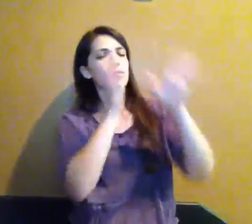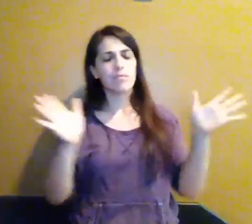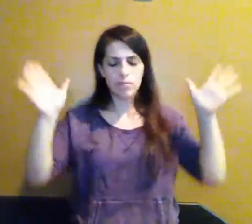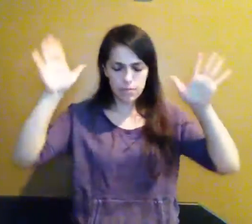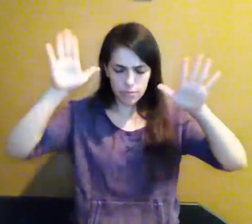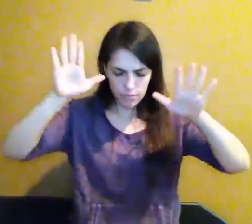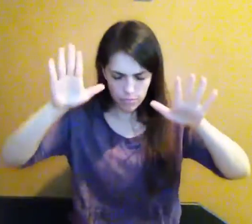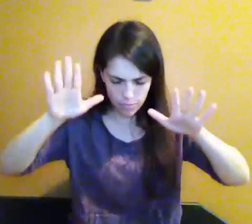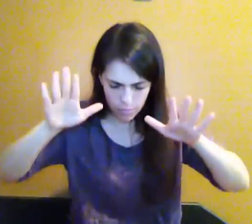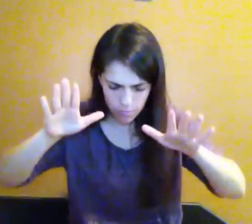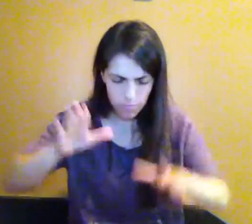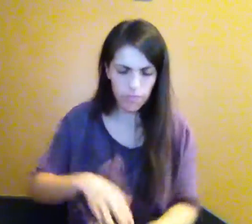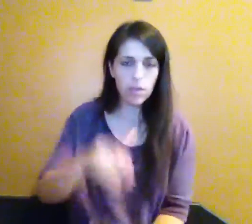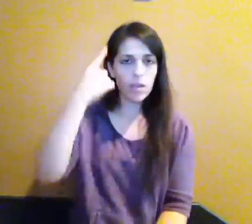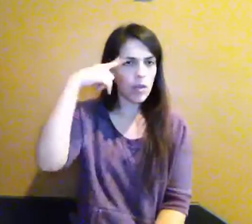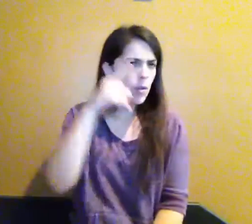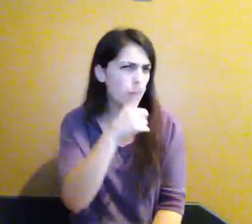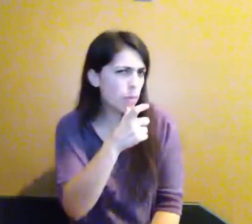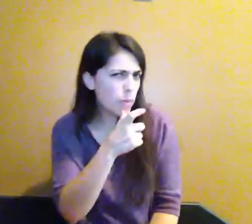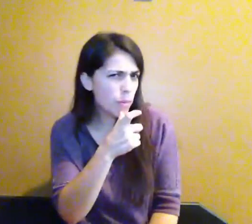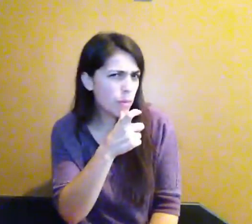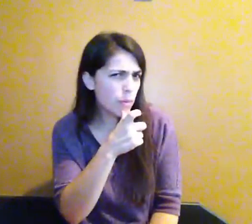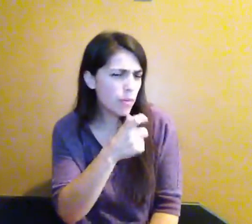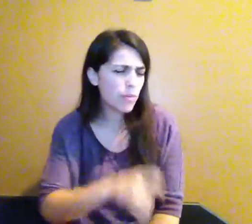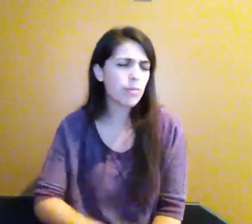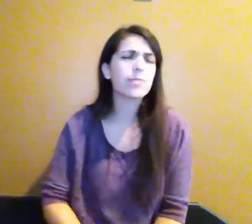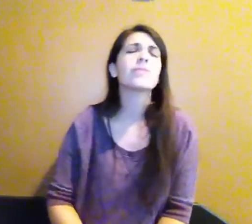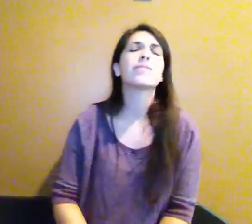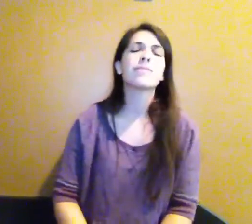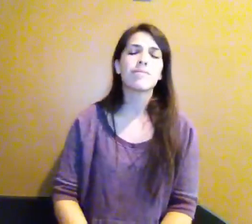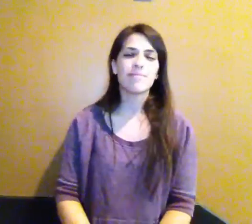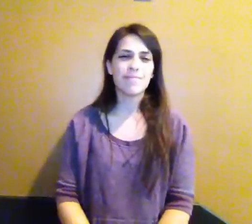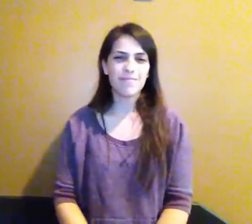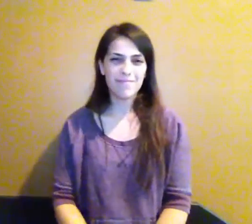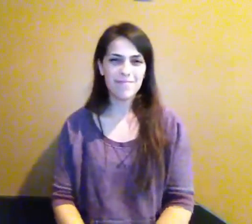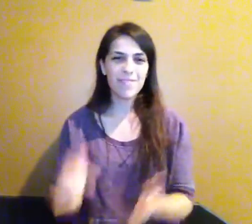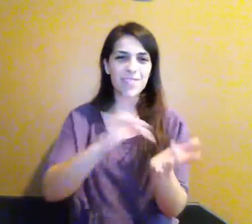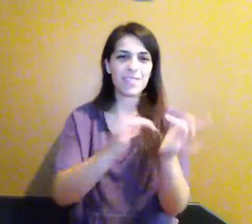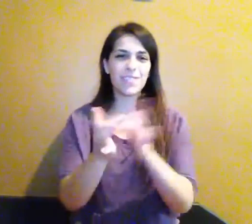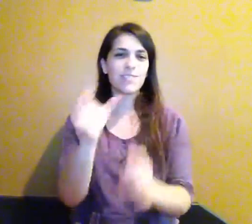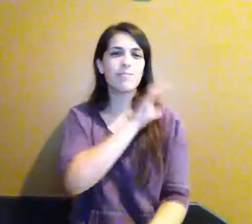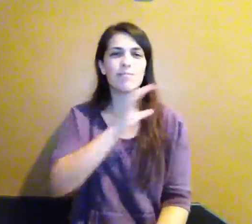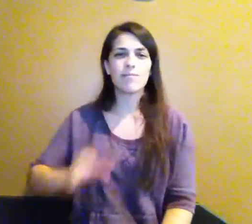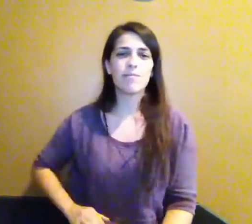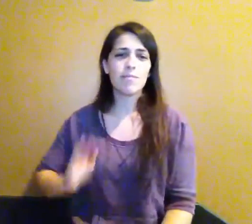bow down before Jesus Christ